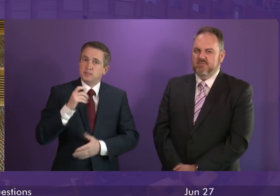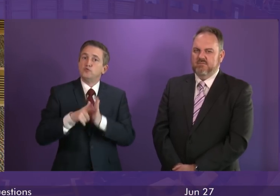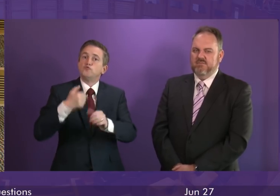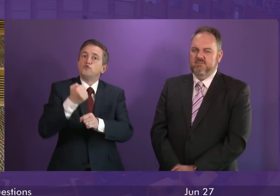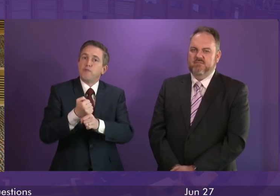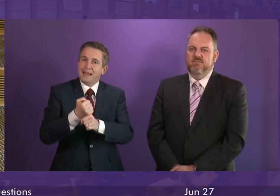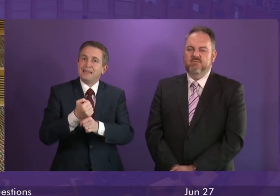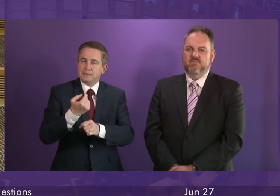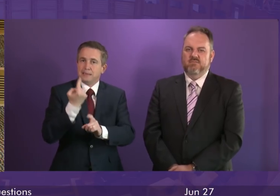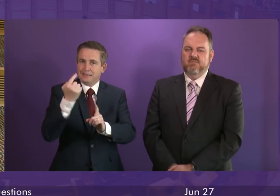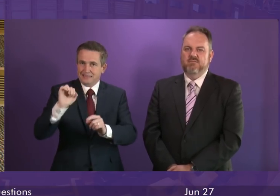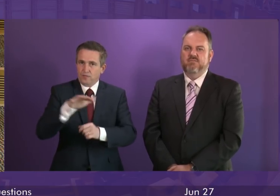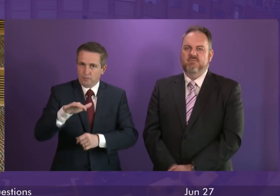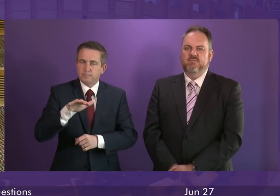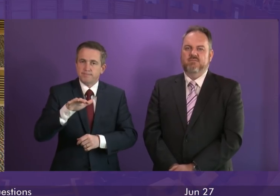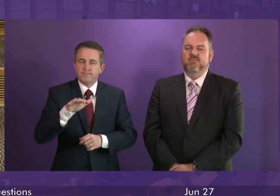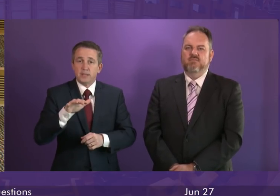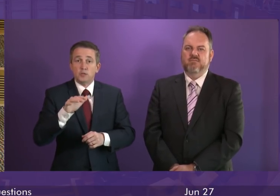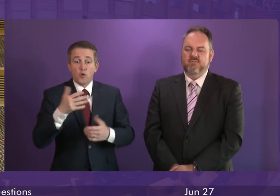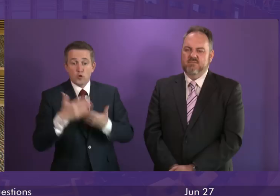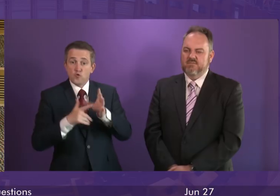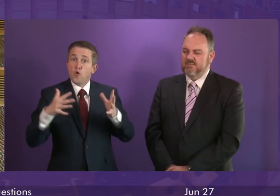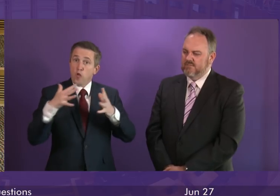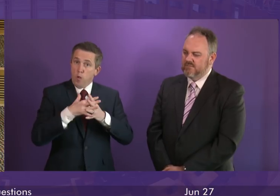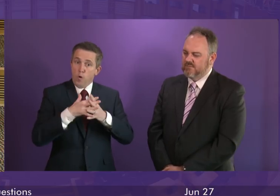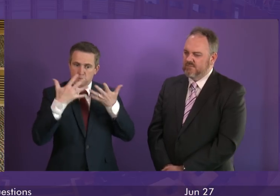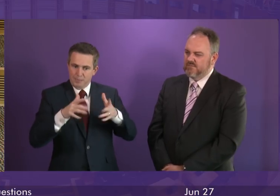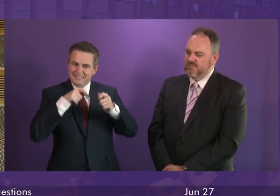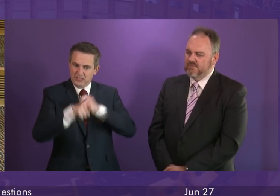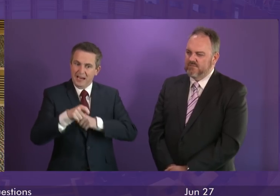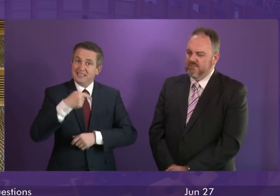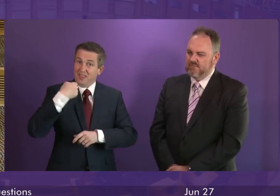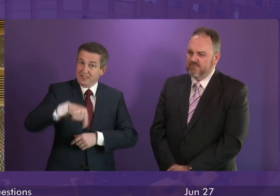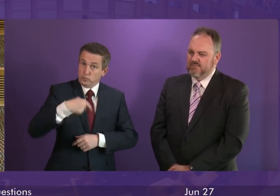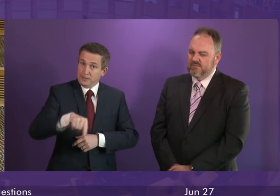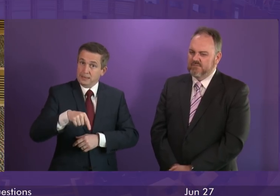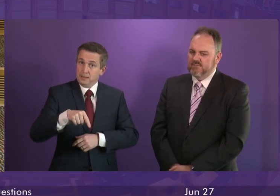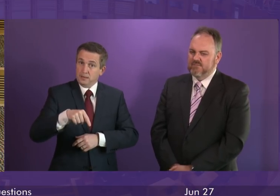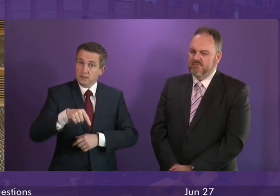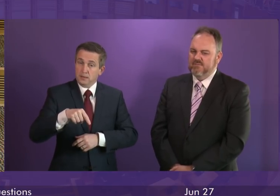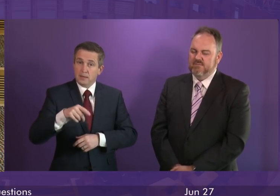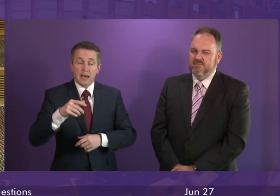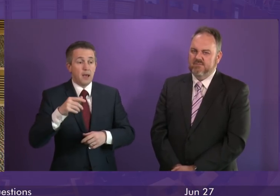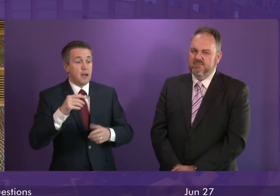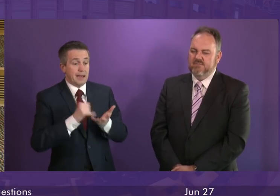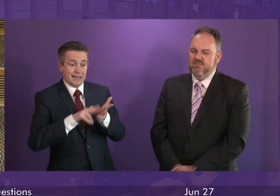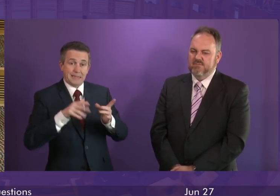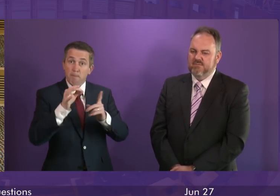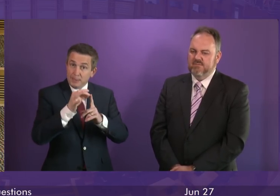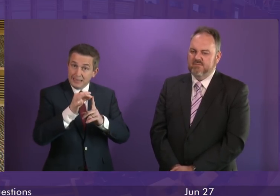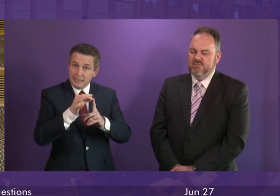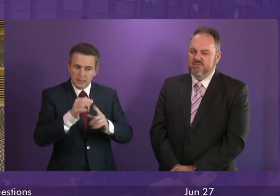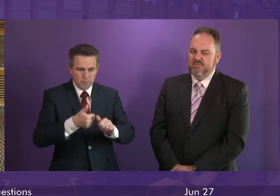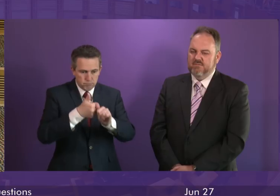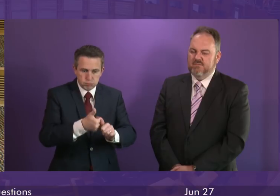But it is precisely because of that, that the change in the law was made this week, a change in the law that my party and my government voted